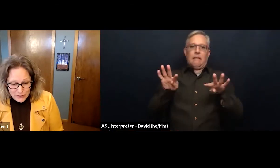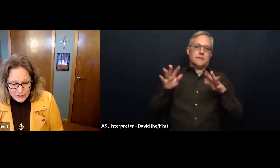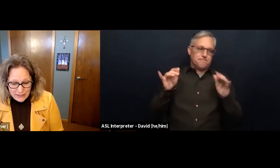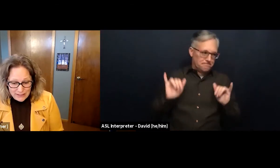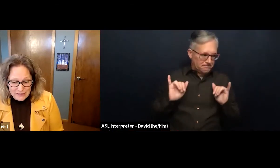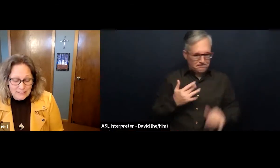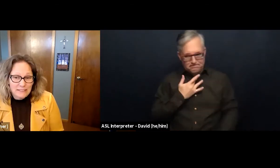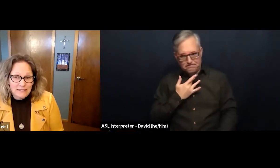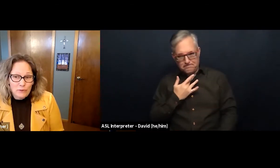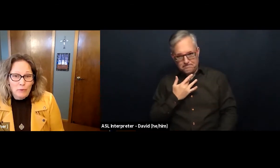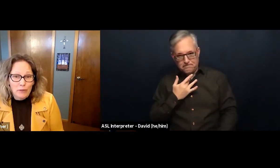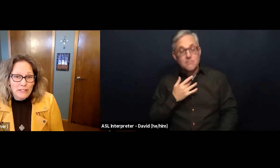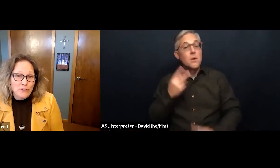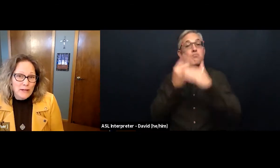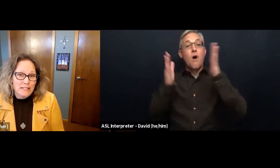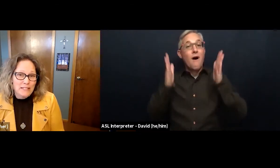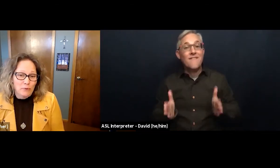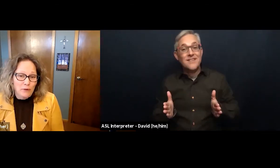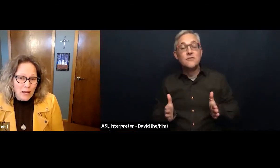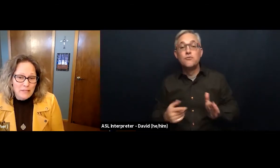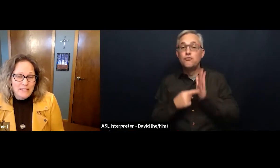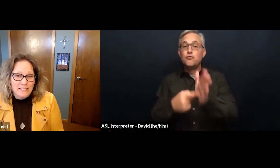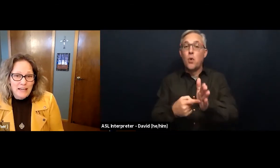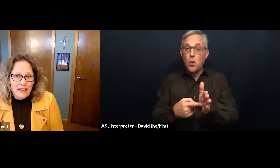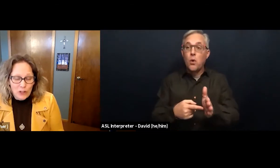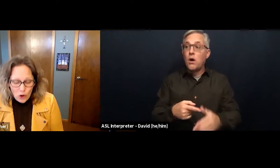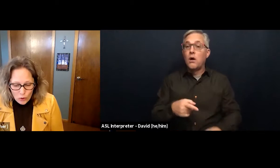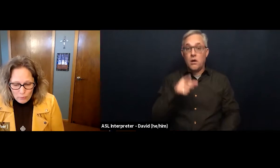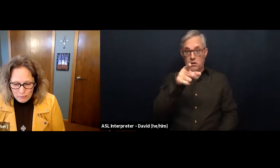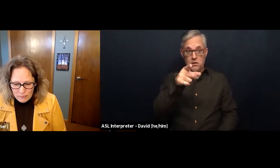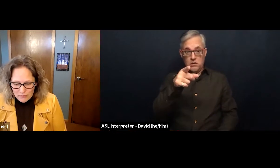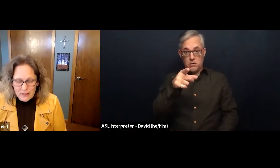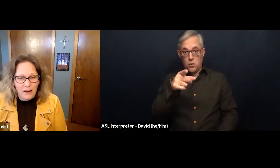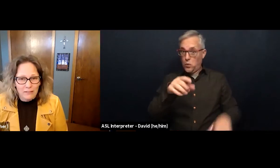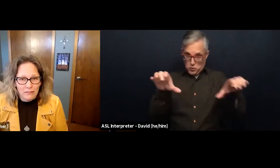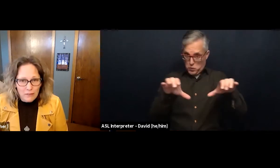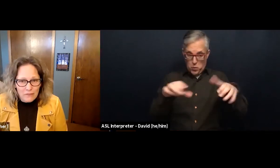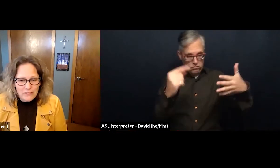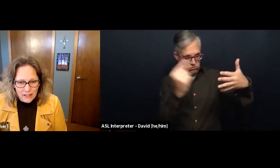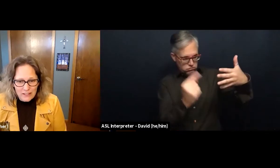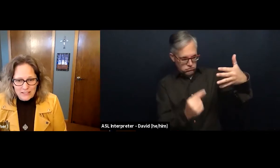when we really trust the promise and hope that God loves us.